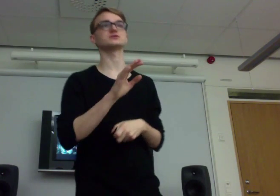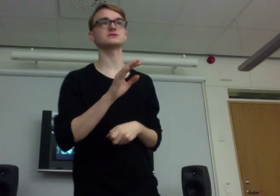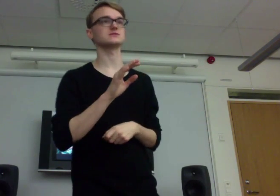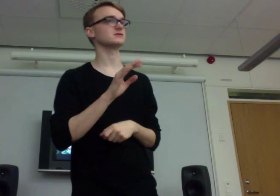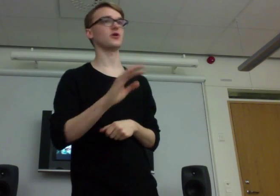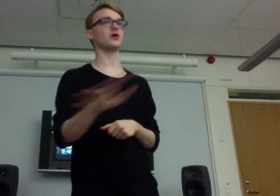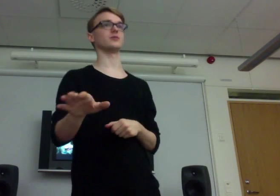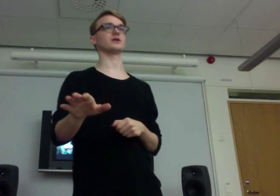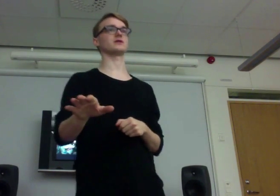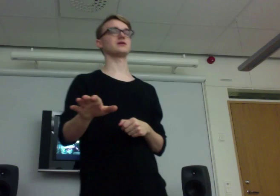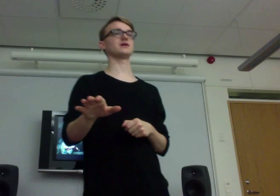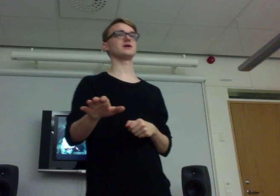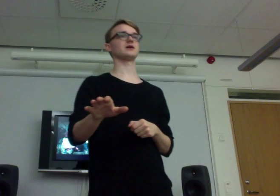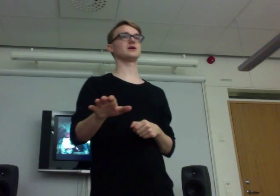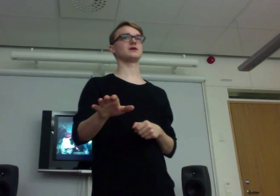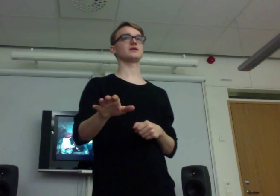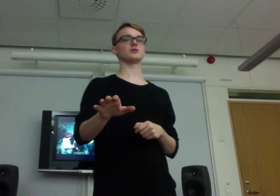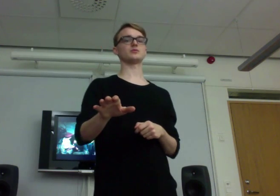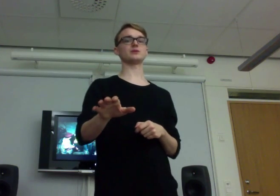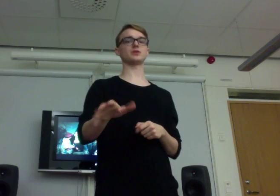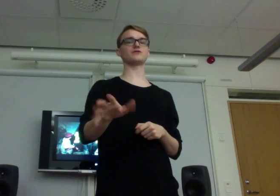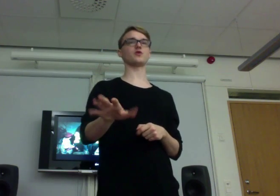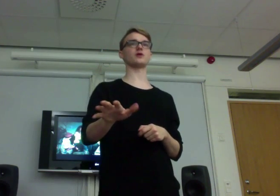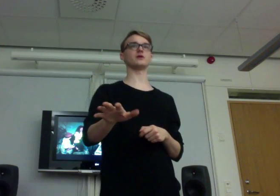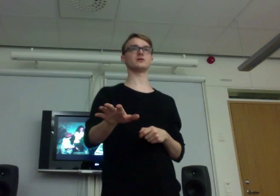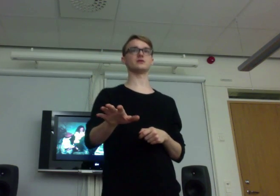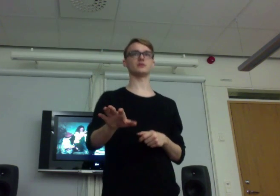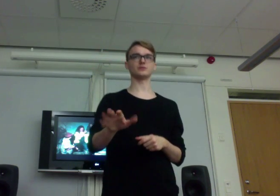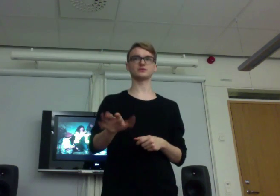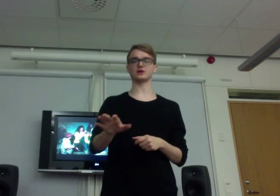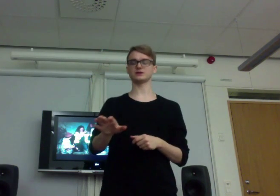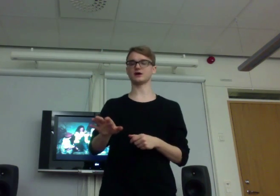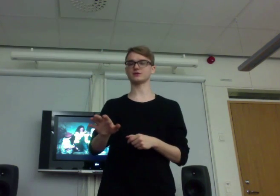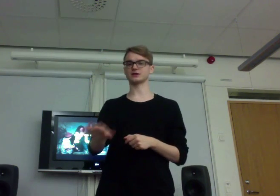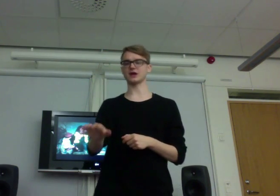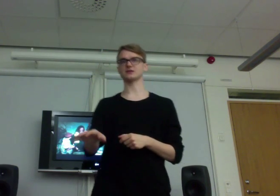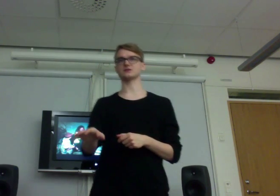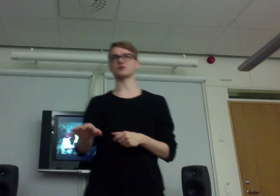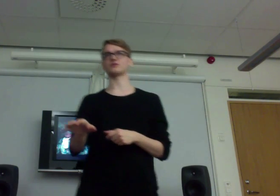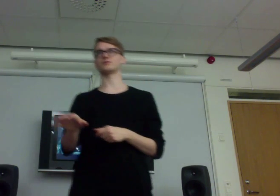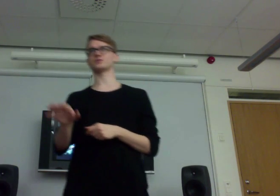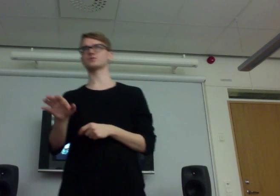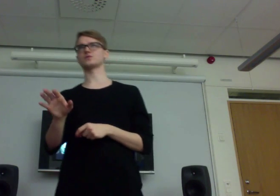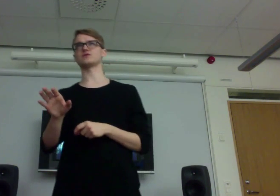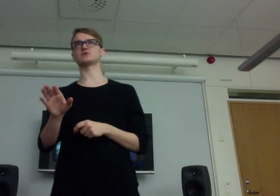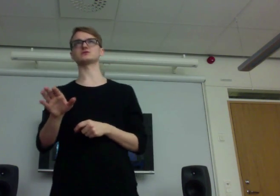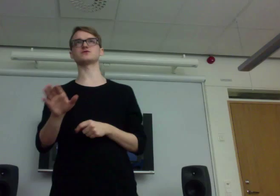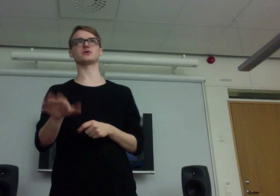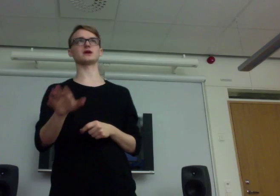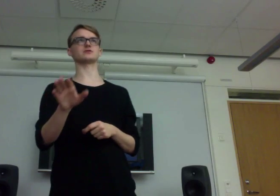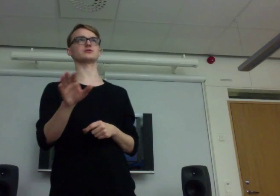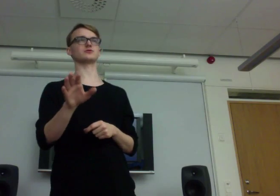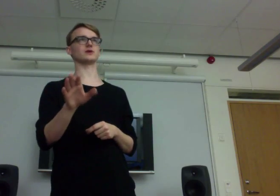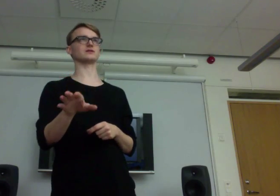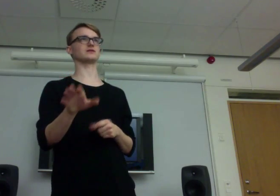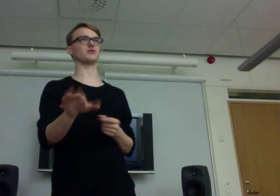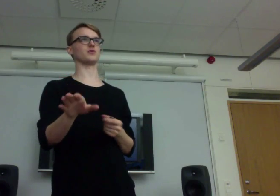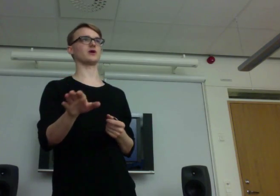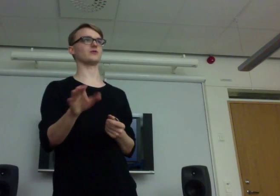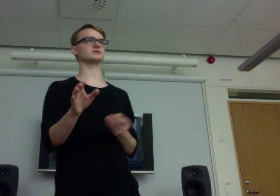horrible. People for between, I think, eight or, if it was 48 or 24 hours. I